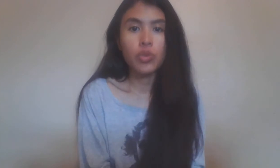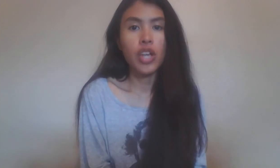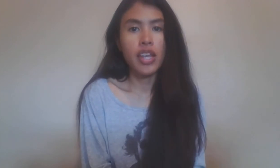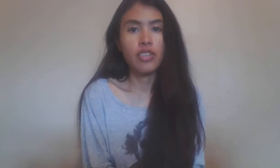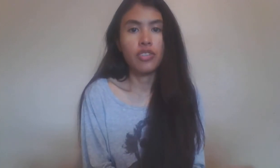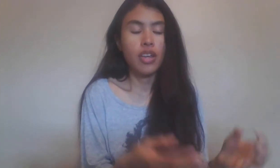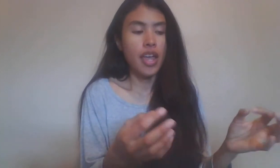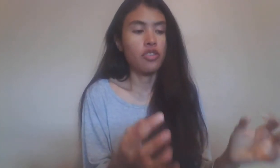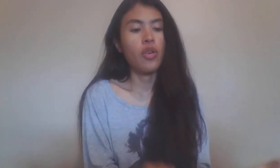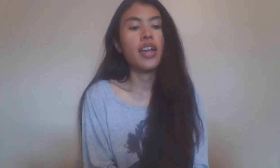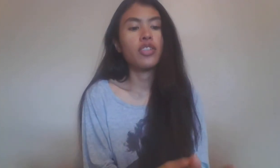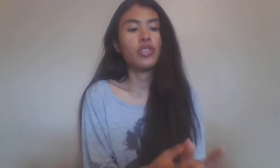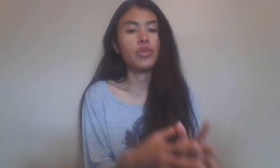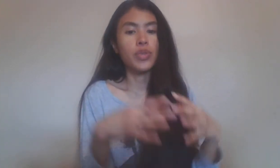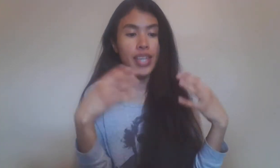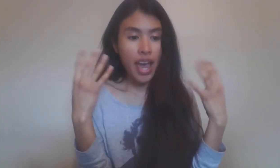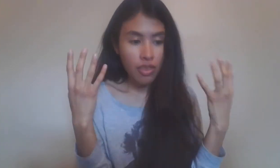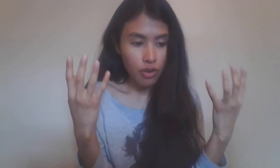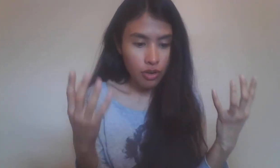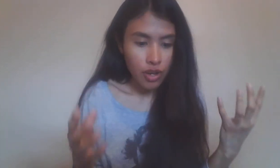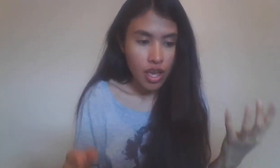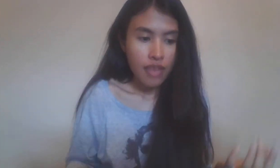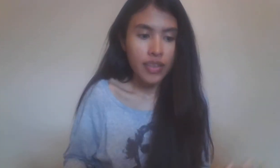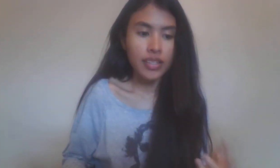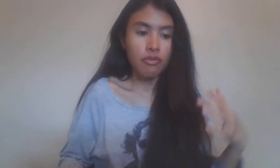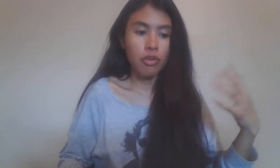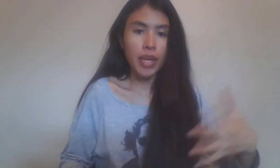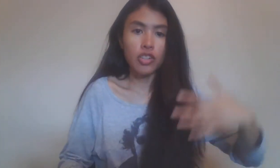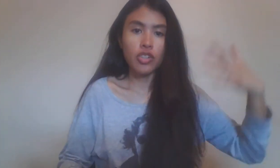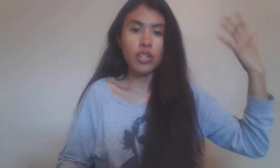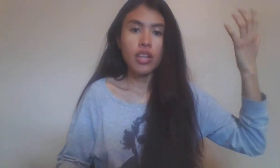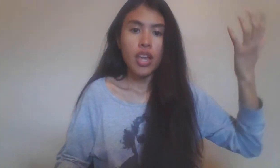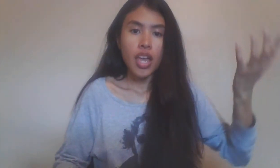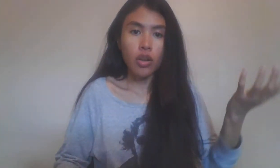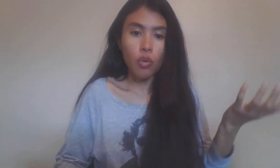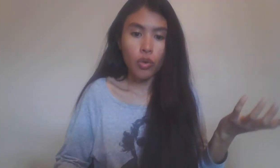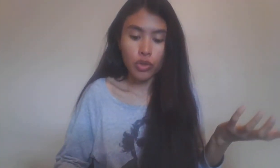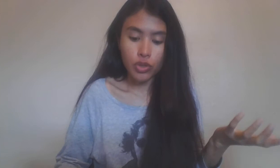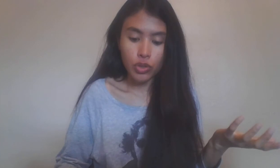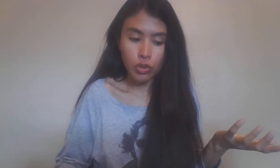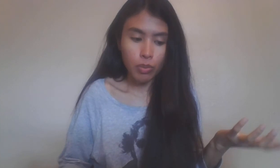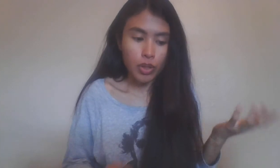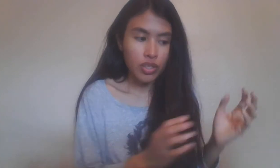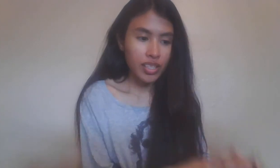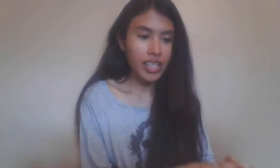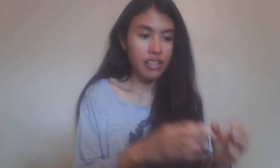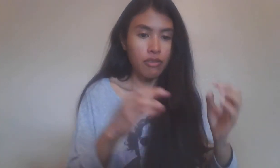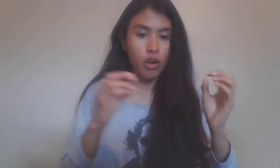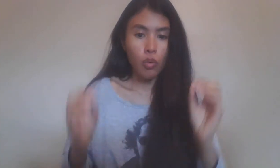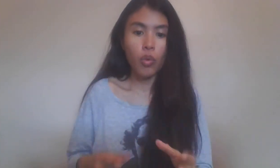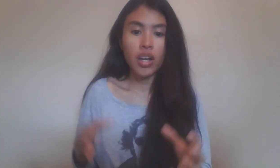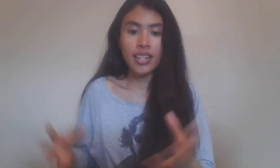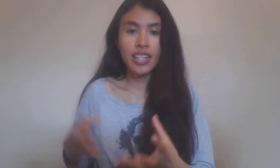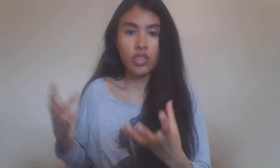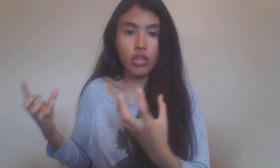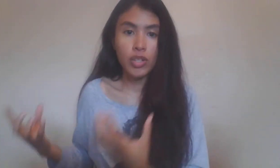change and trying to gather this information in order to perceive what needs to be